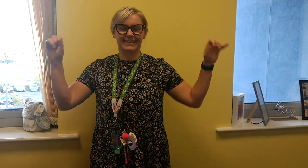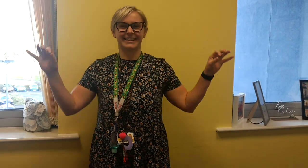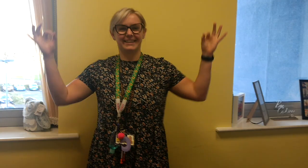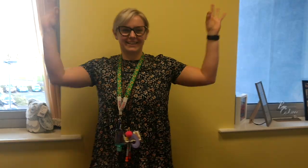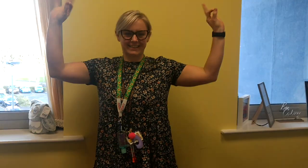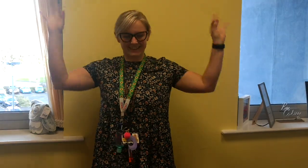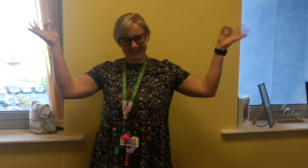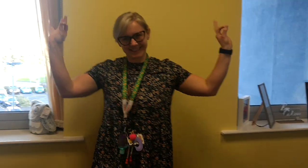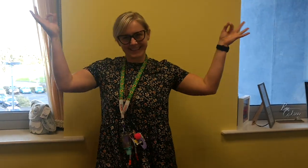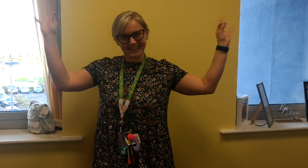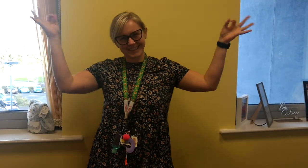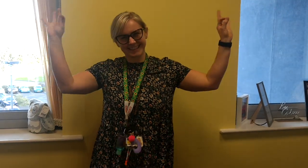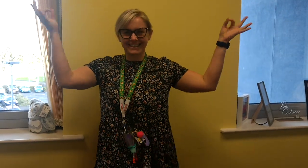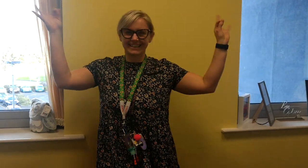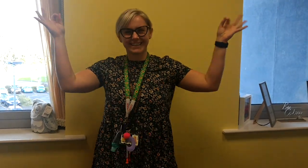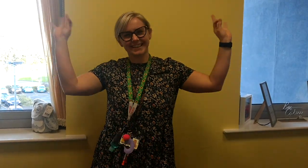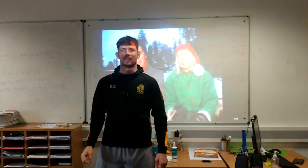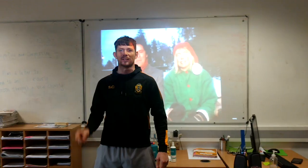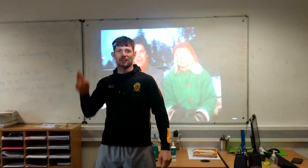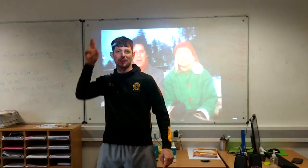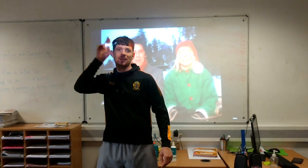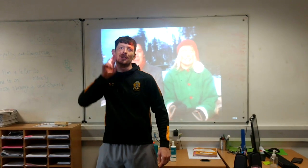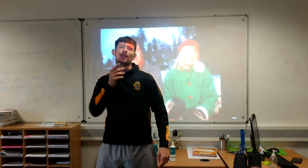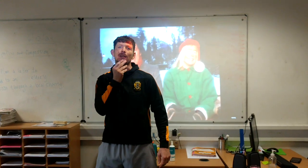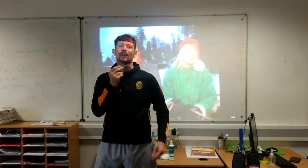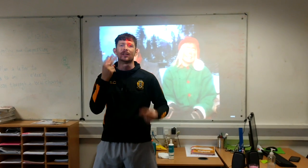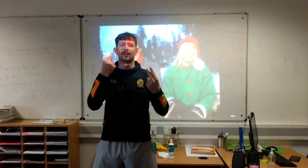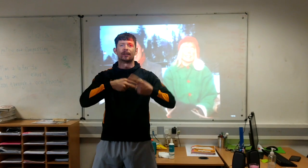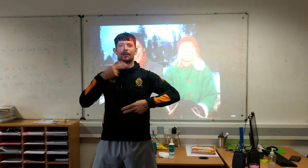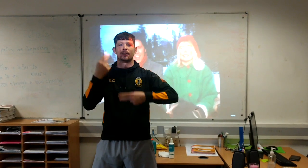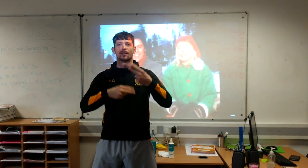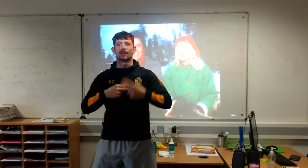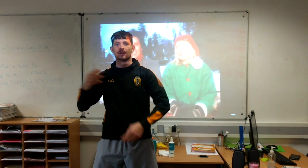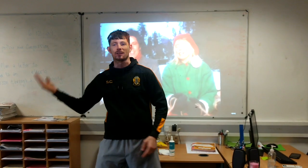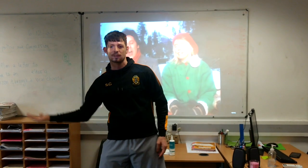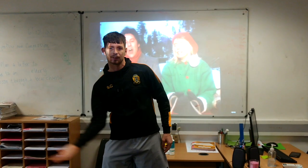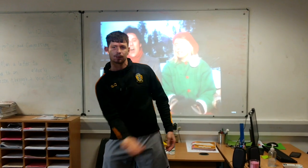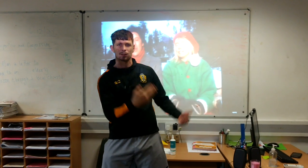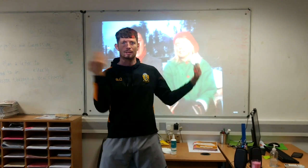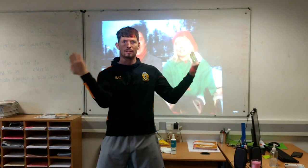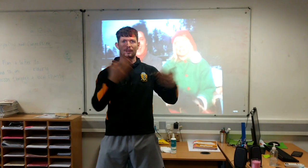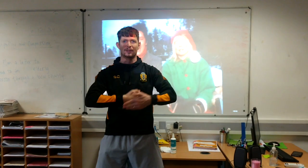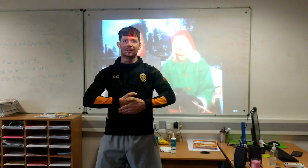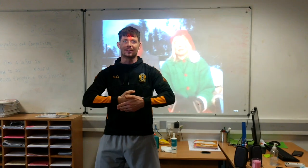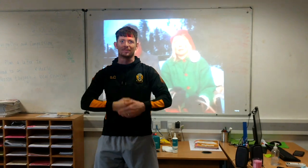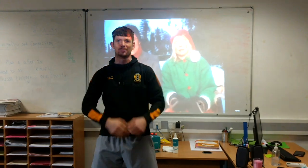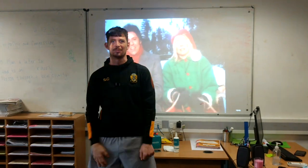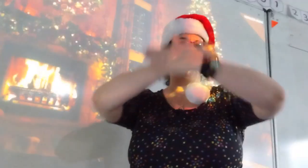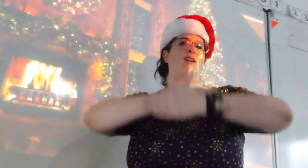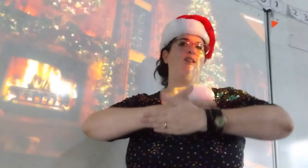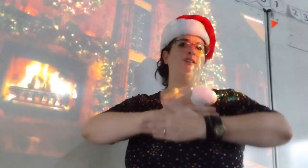and celebrations People dancing all night long